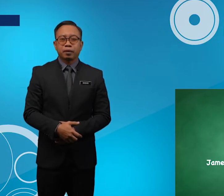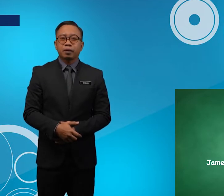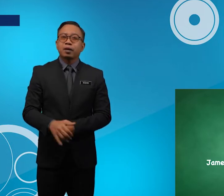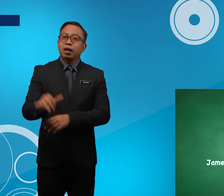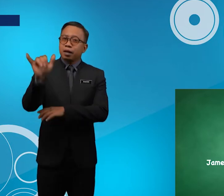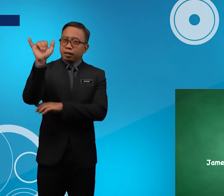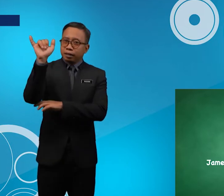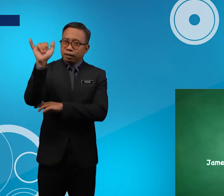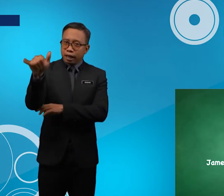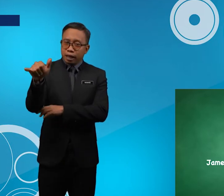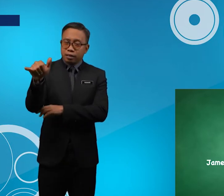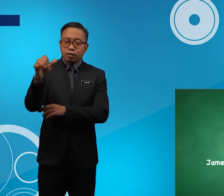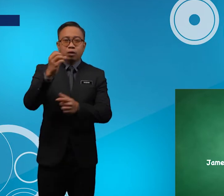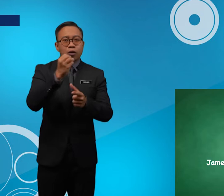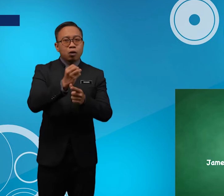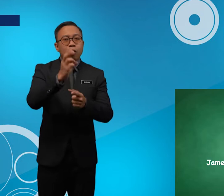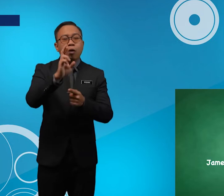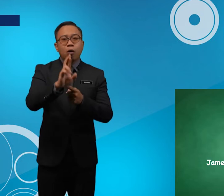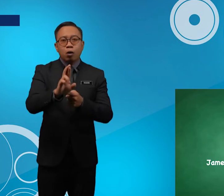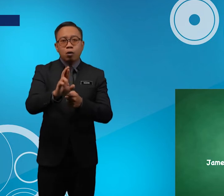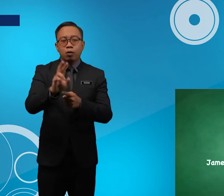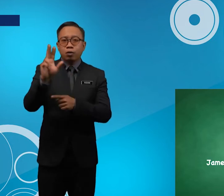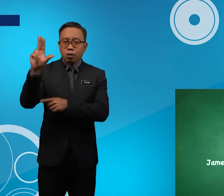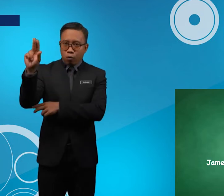Yes Or No